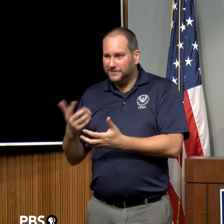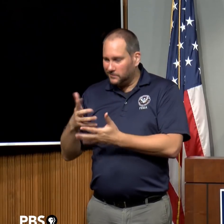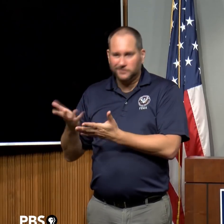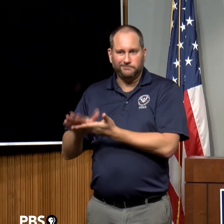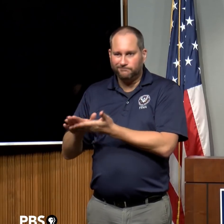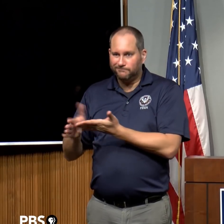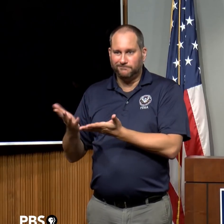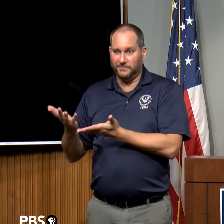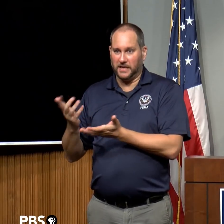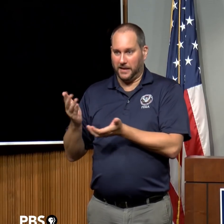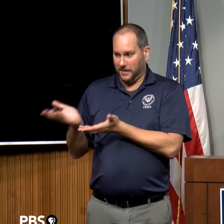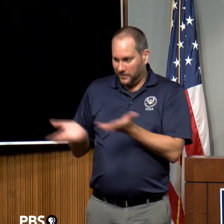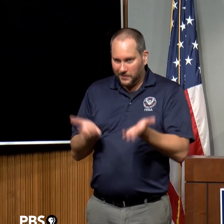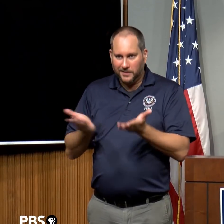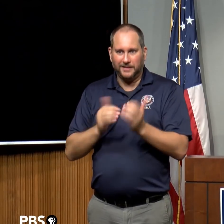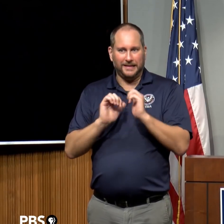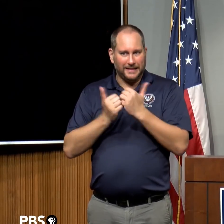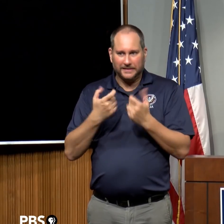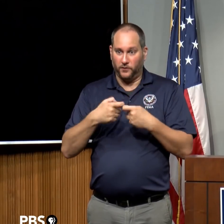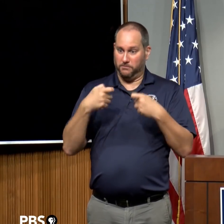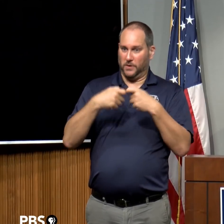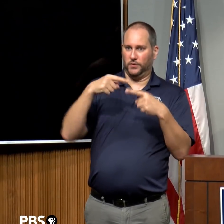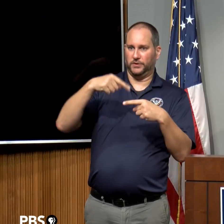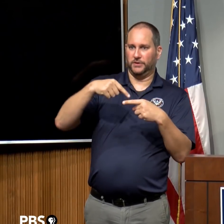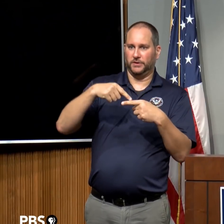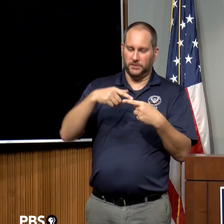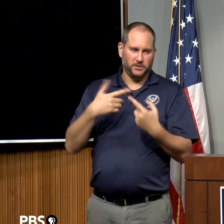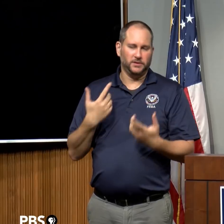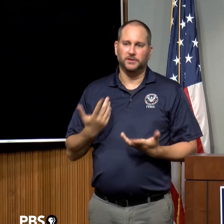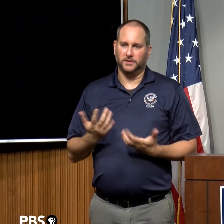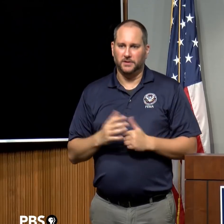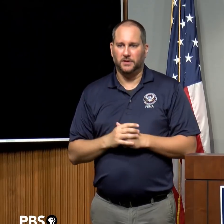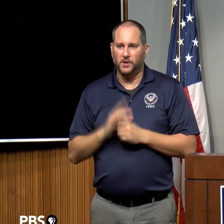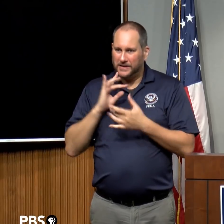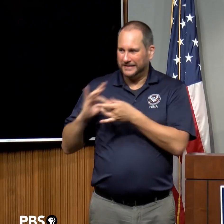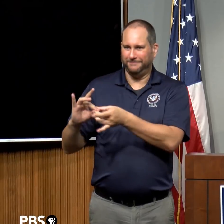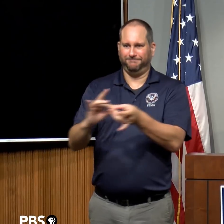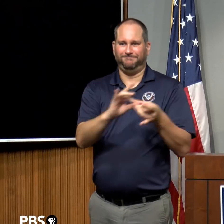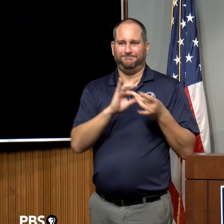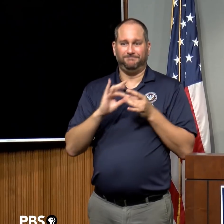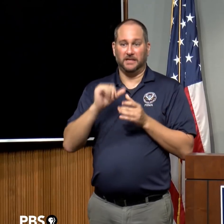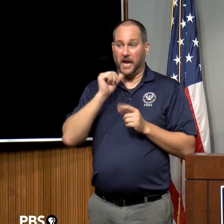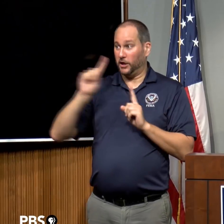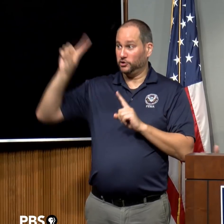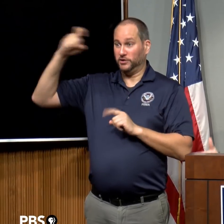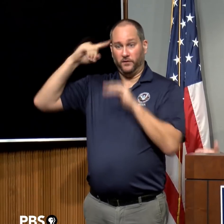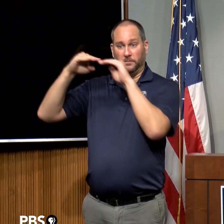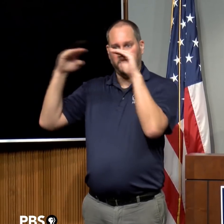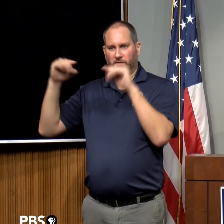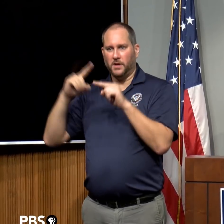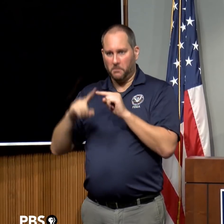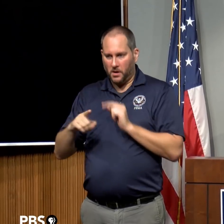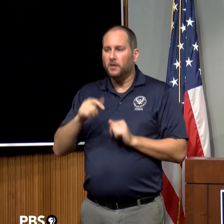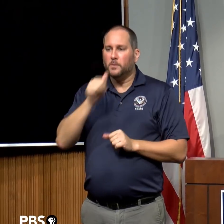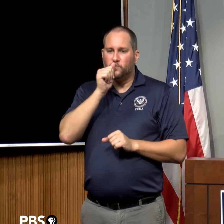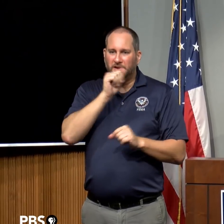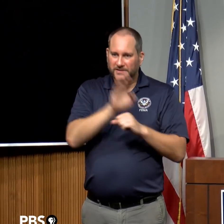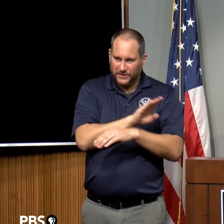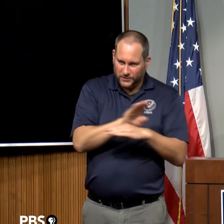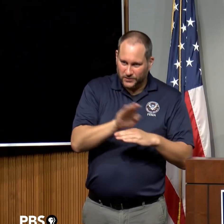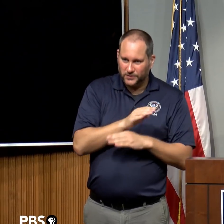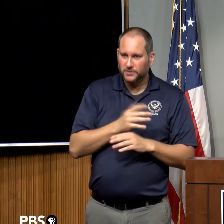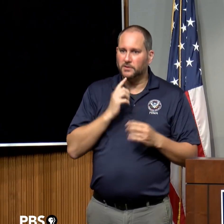affected. So we're really focused in on that. We're coordinating not just at the government level but at the private sector level so we can quickly and rapidly